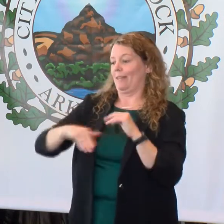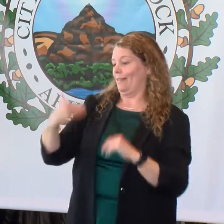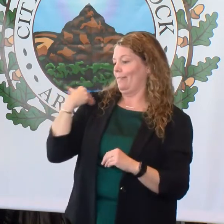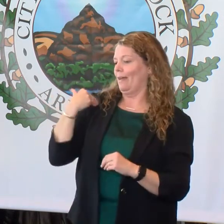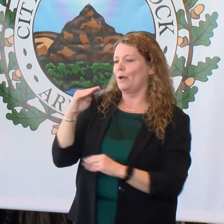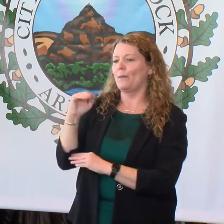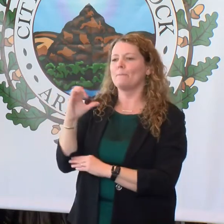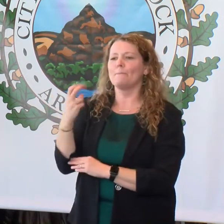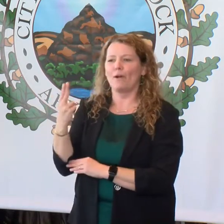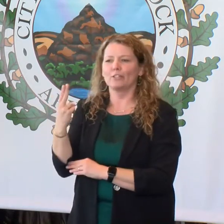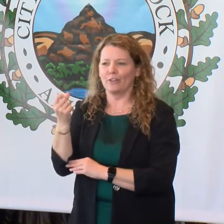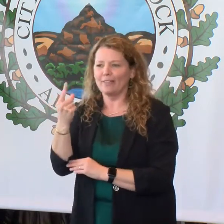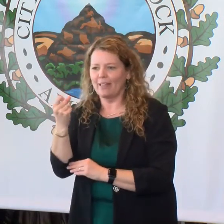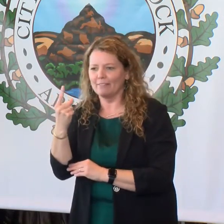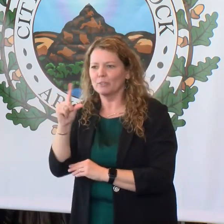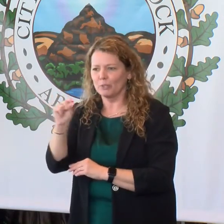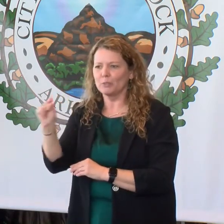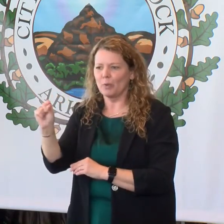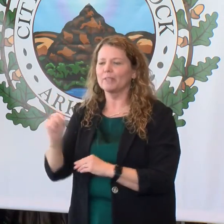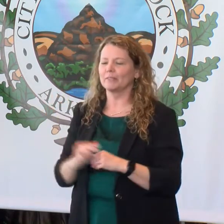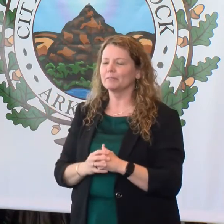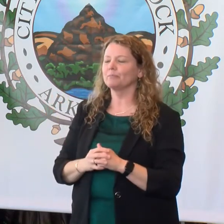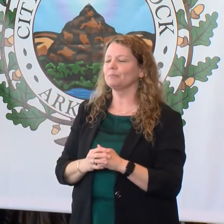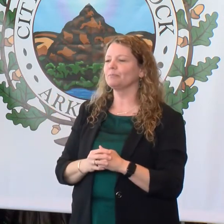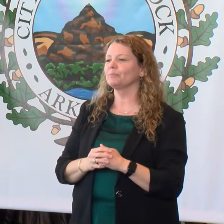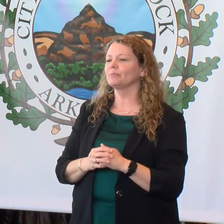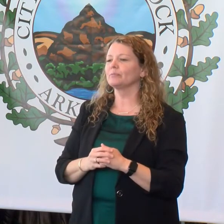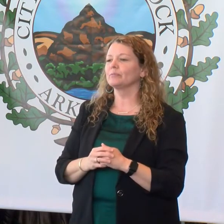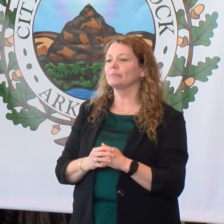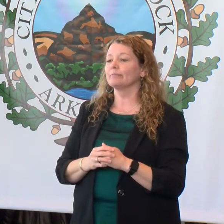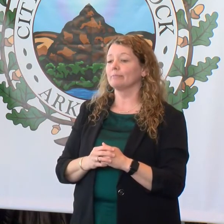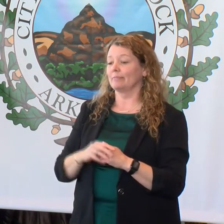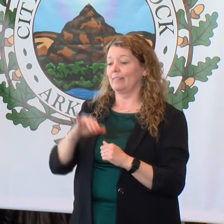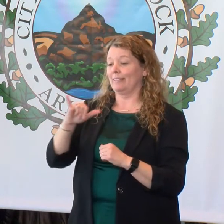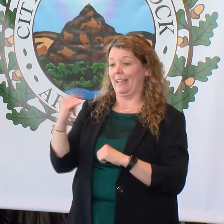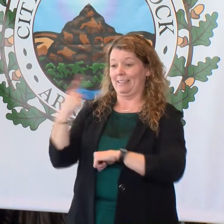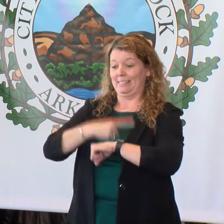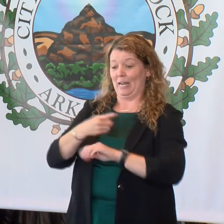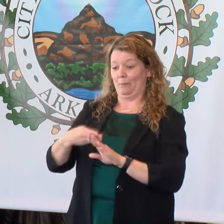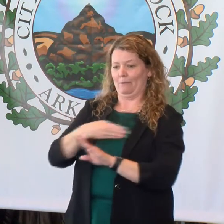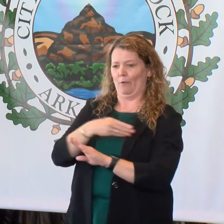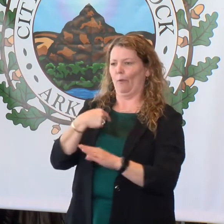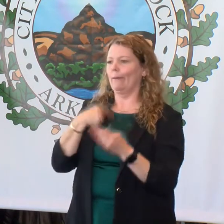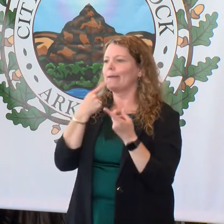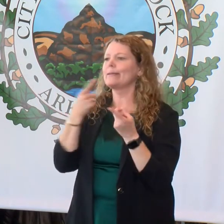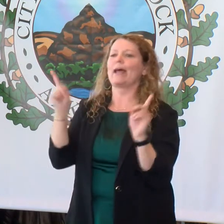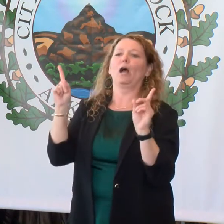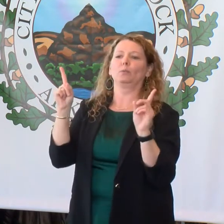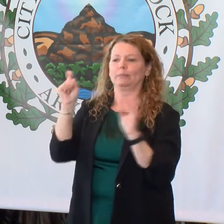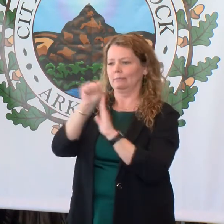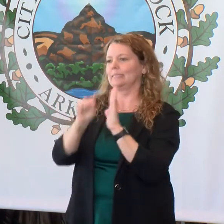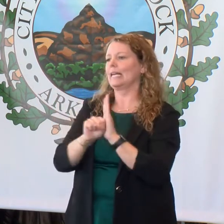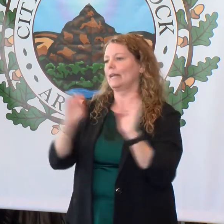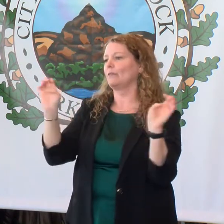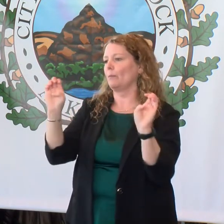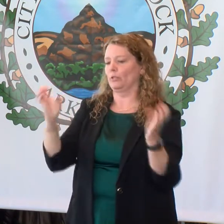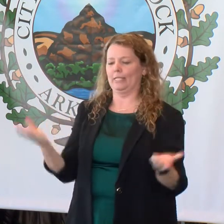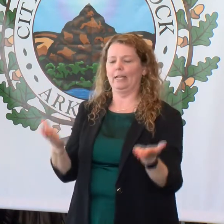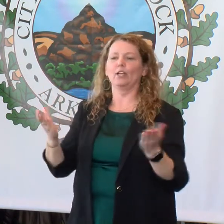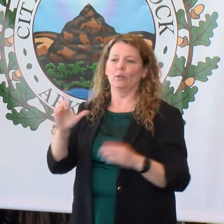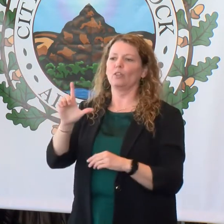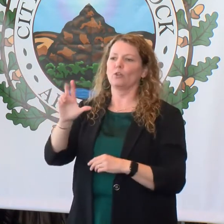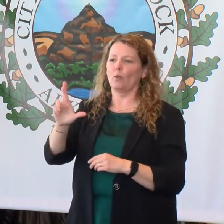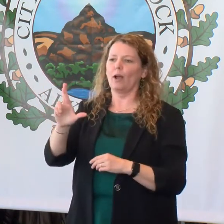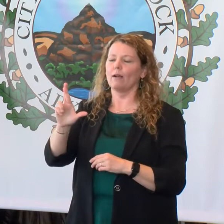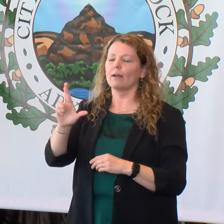11, 2020, a day before we announced our State of the City emergency here in the City of Little Rock.